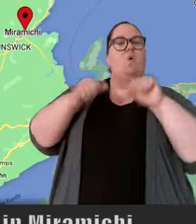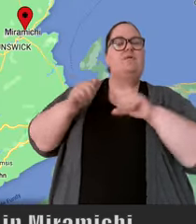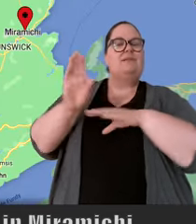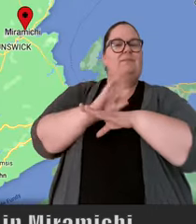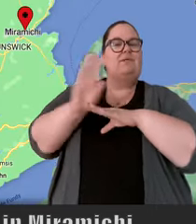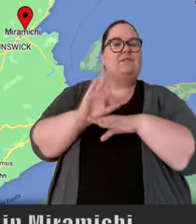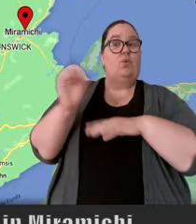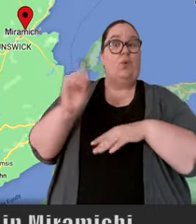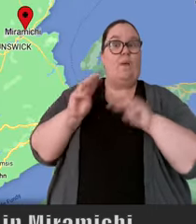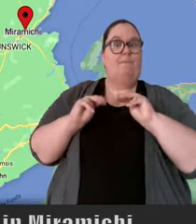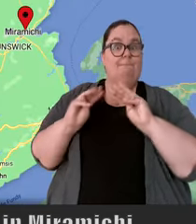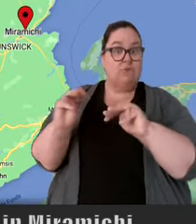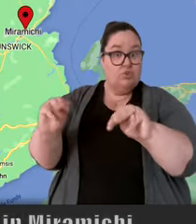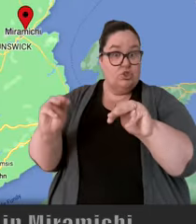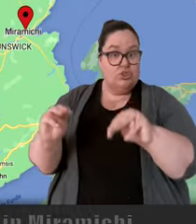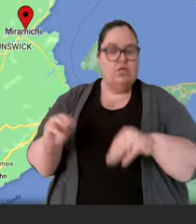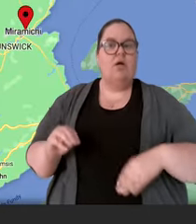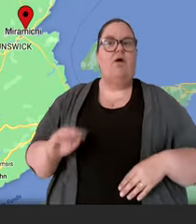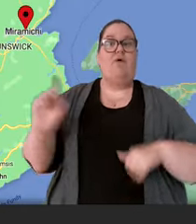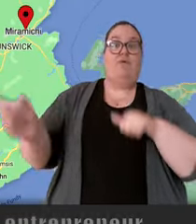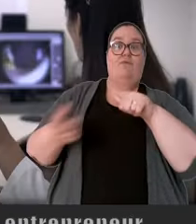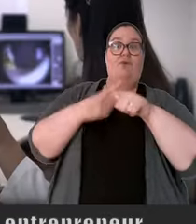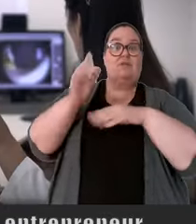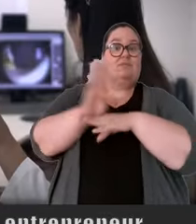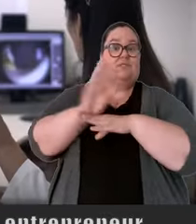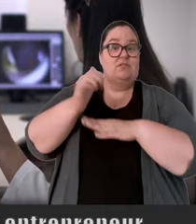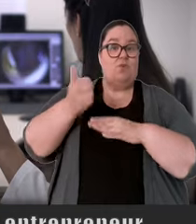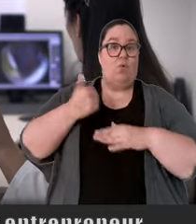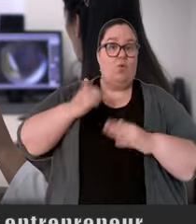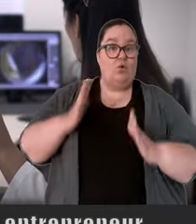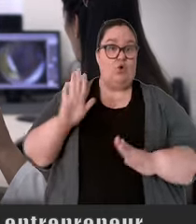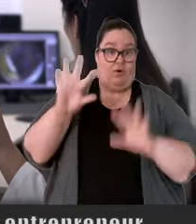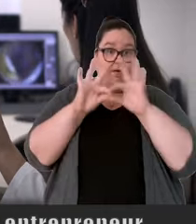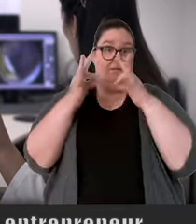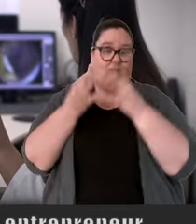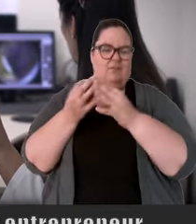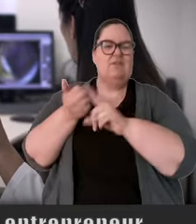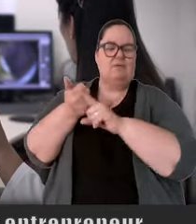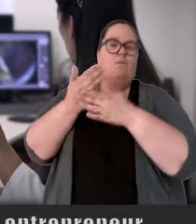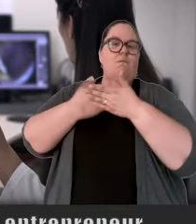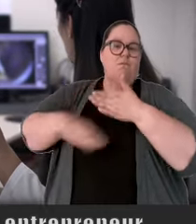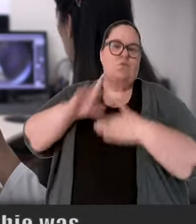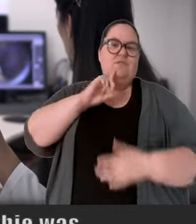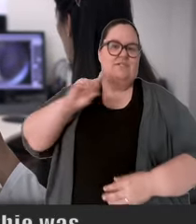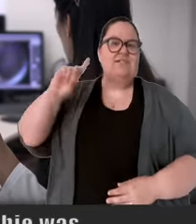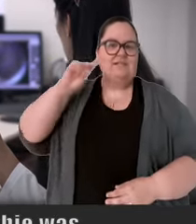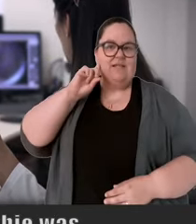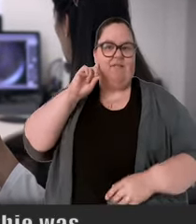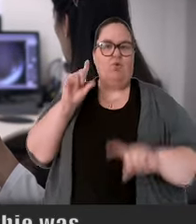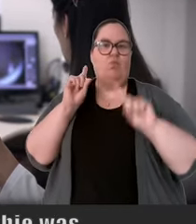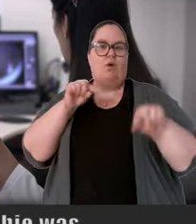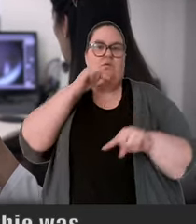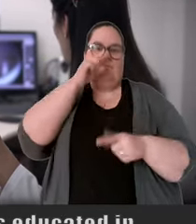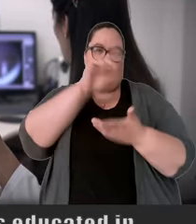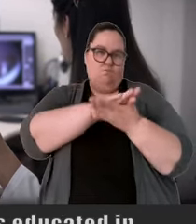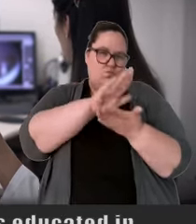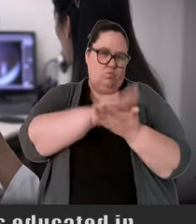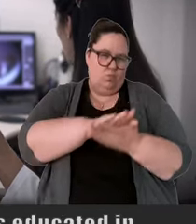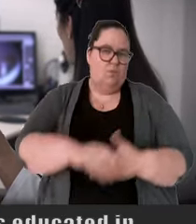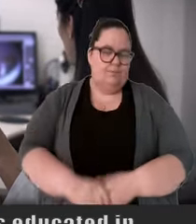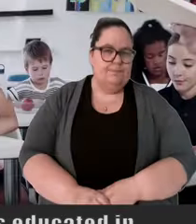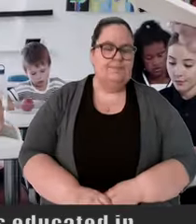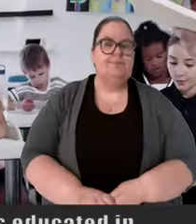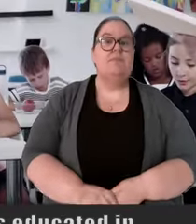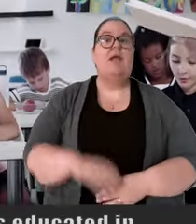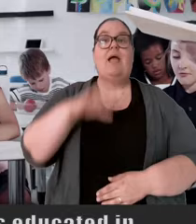in Miramichi, New Brunswick. The first entrepreneur in her family, Tobe was born deaf and was